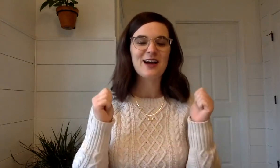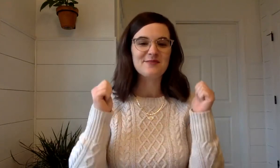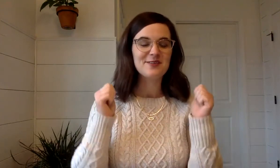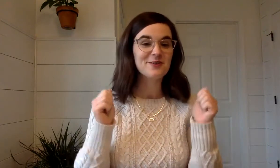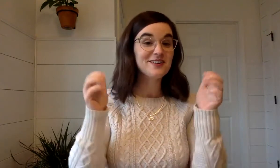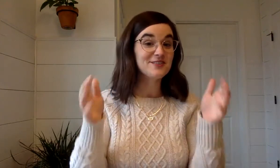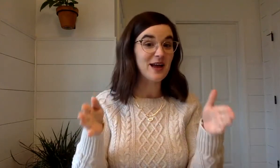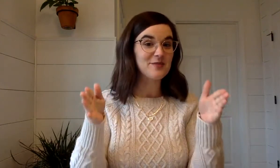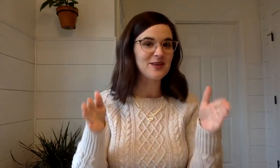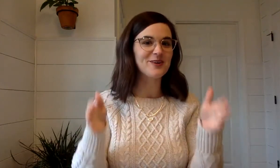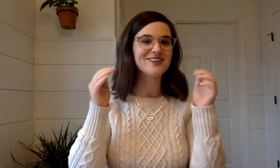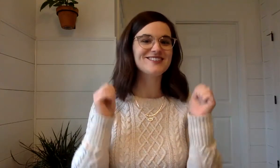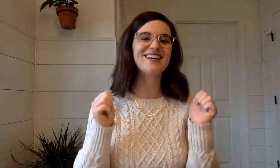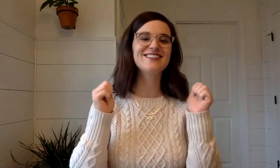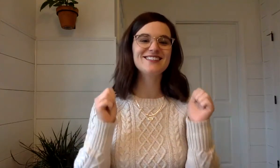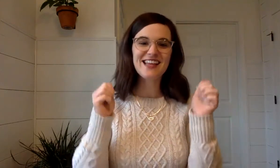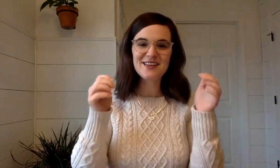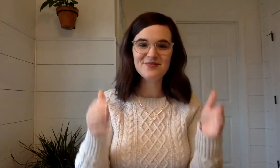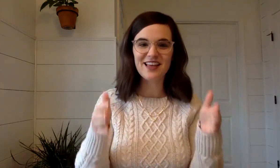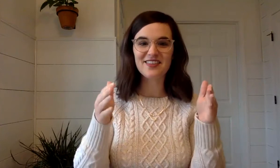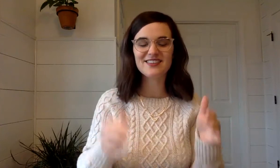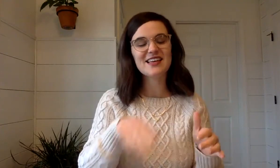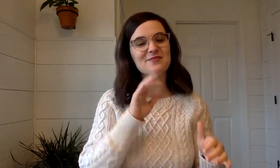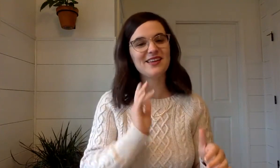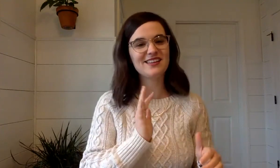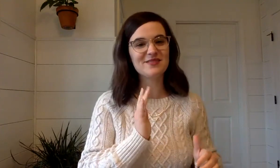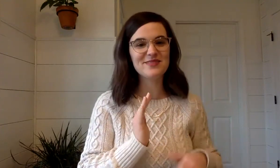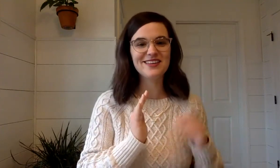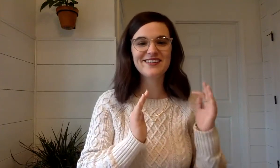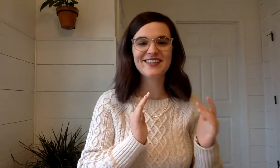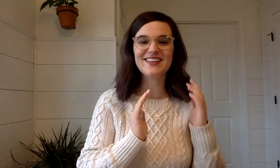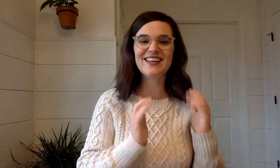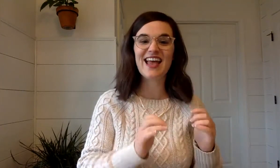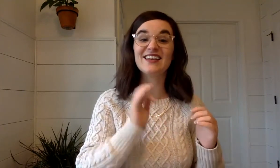Rhyming words, rhyming words, sound the same, sound the same, in the middle and the end.